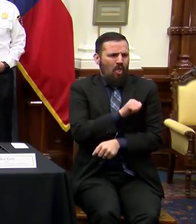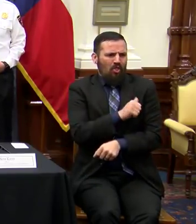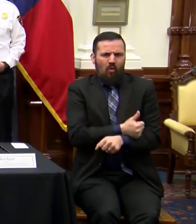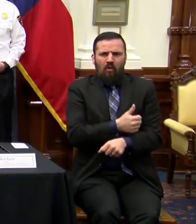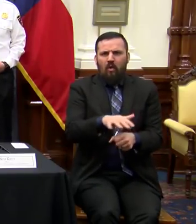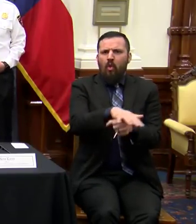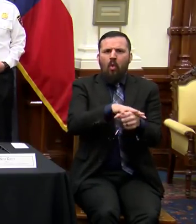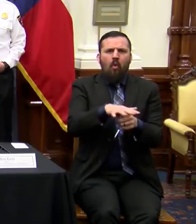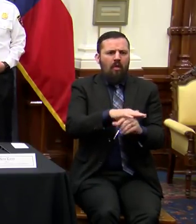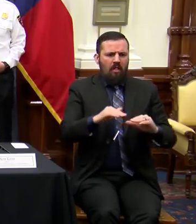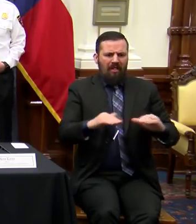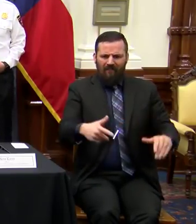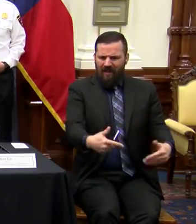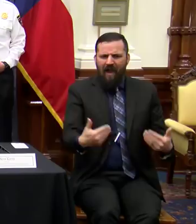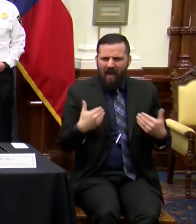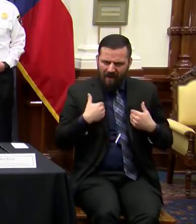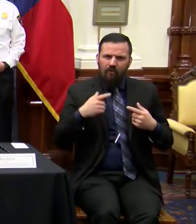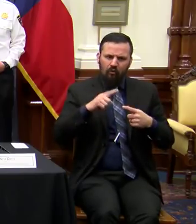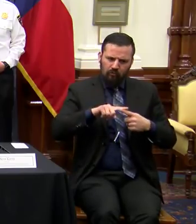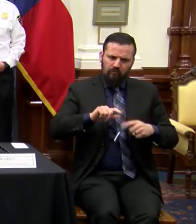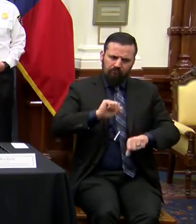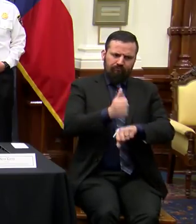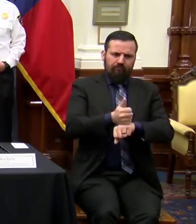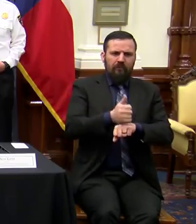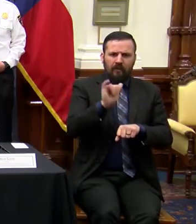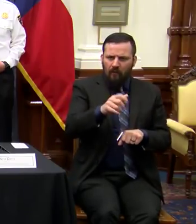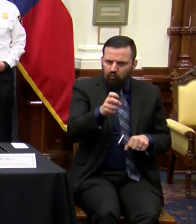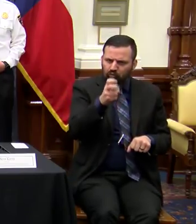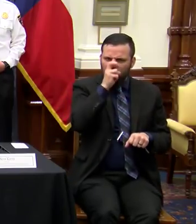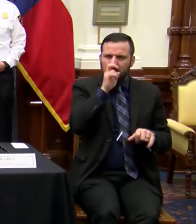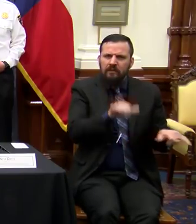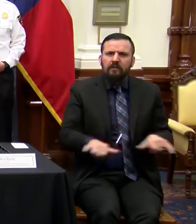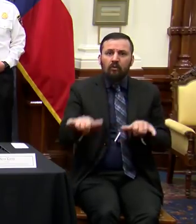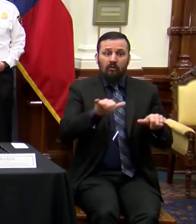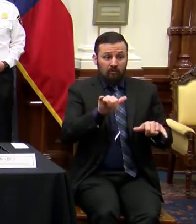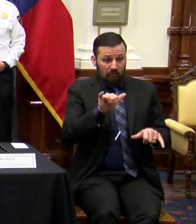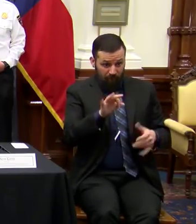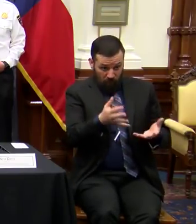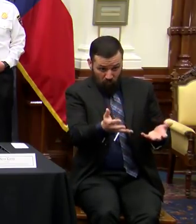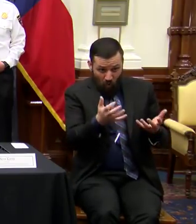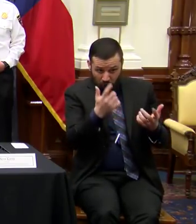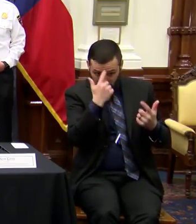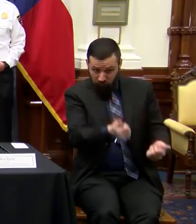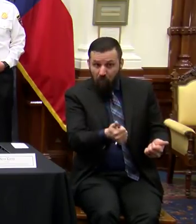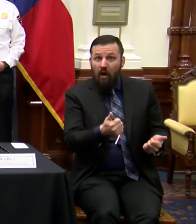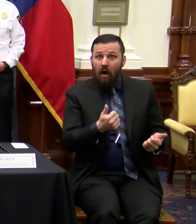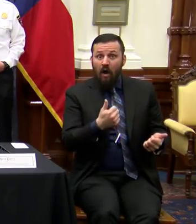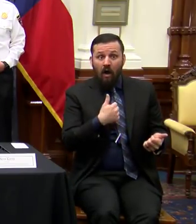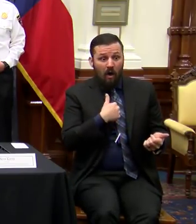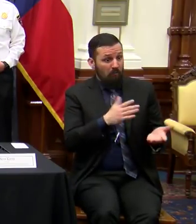level to implement those stricter standards. And if they choose to do so, I would applaud them for doing so.